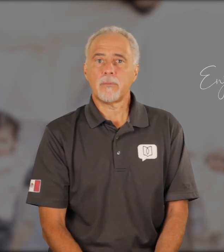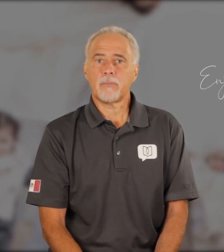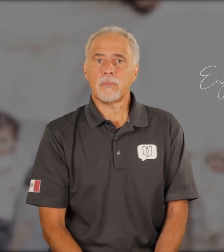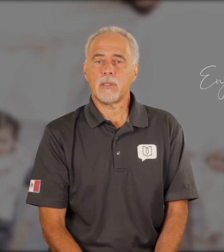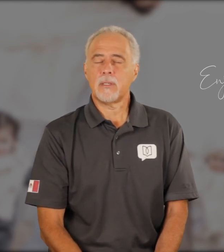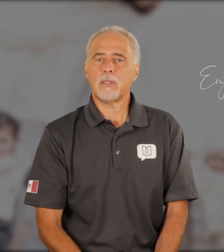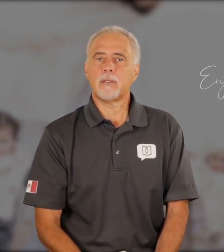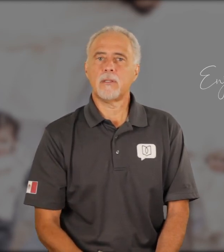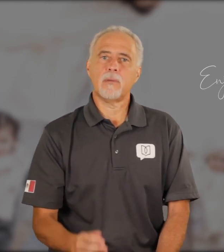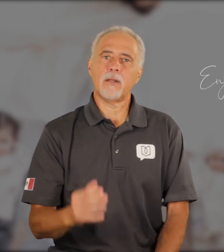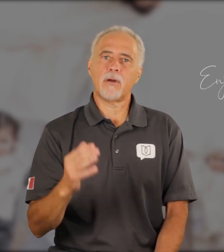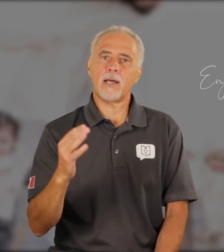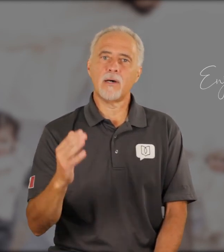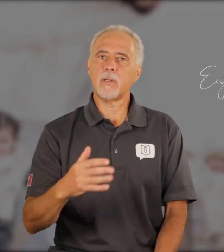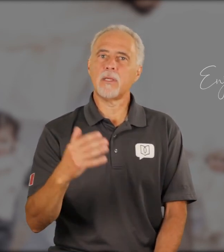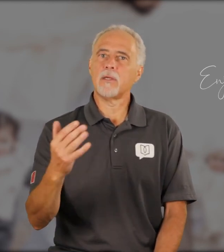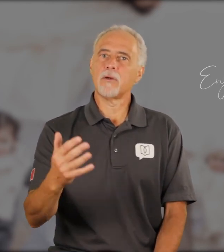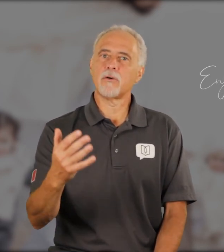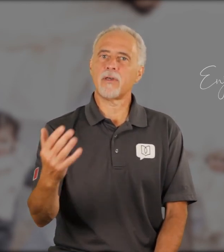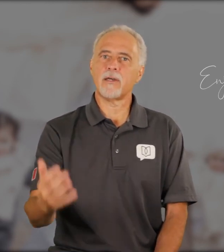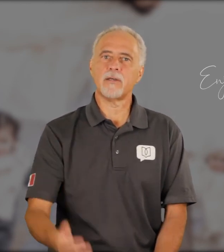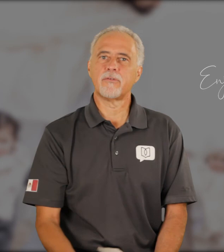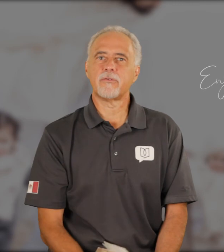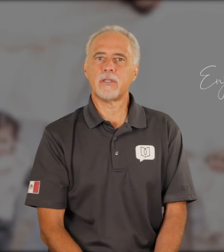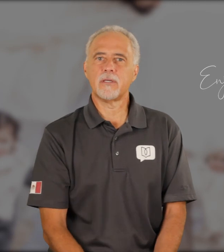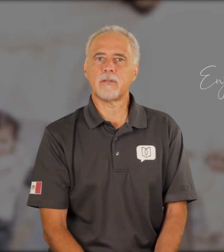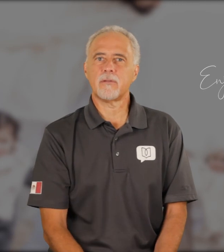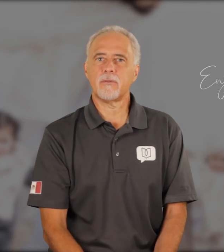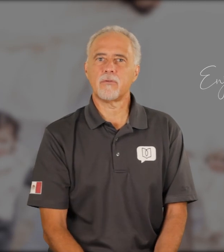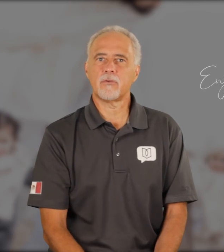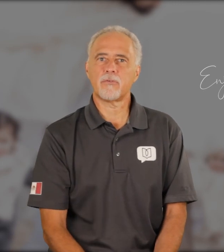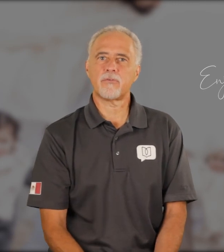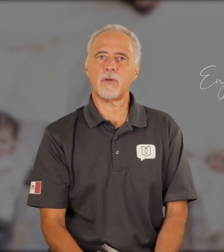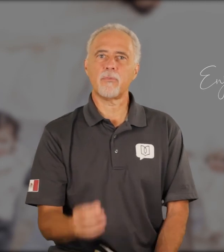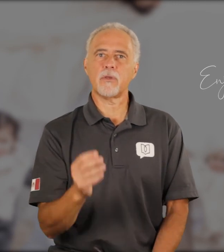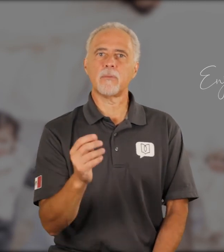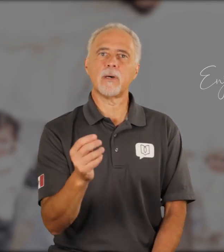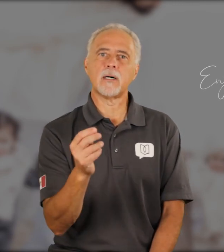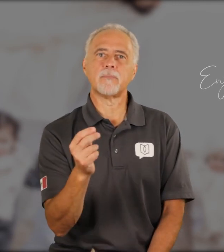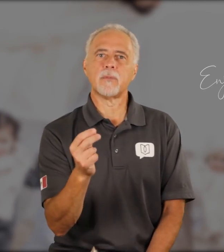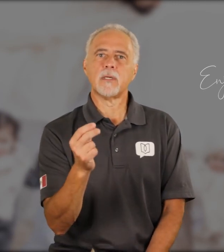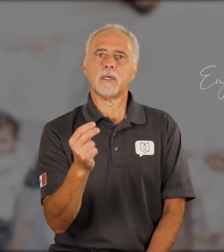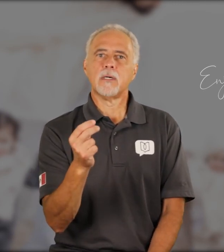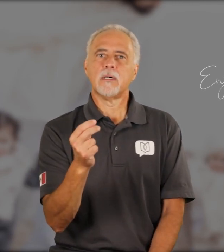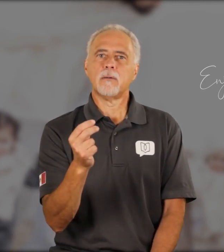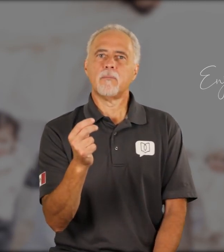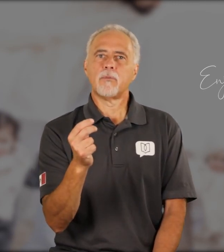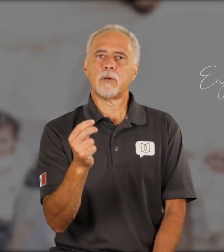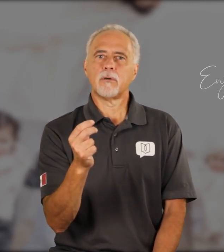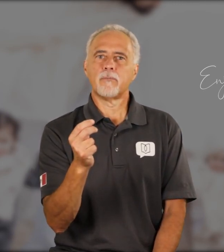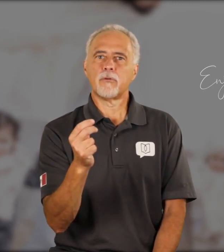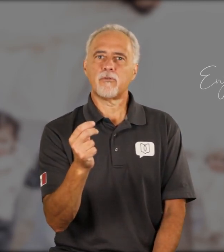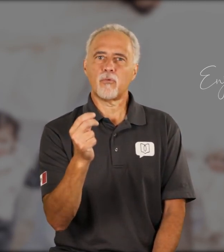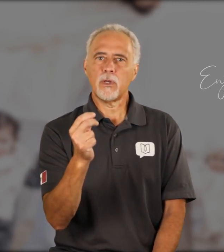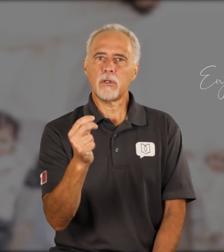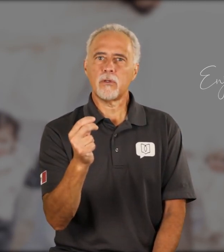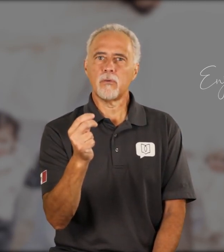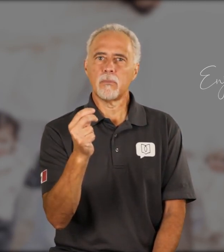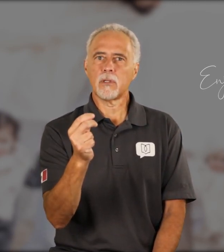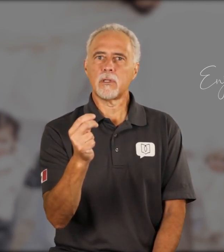and it didn't matter how many years I had seen it. There's just something about the sweet humility